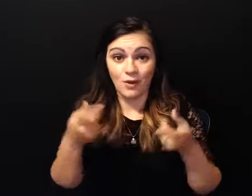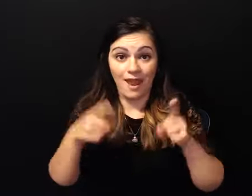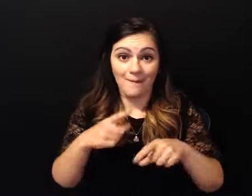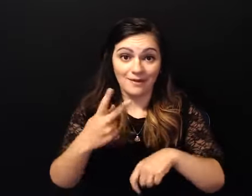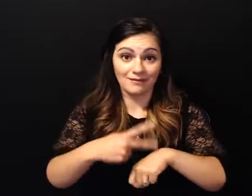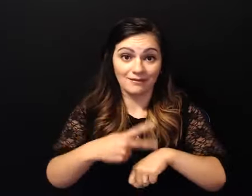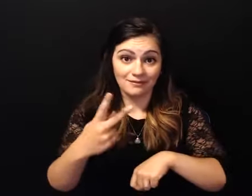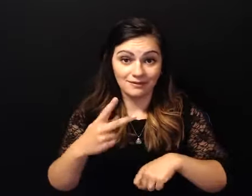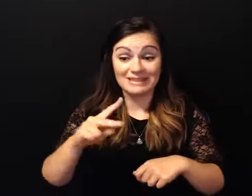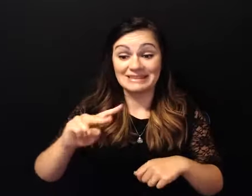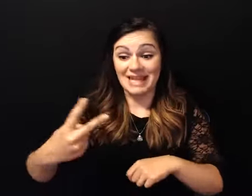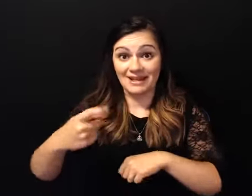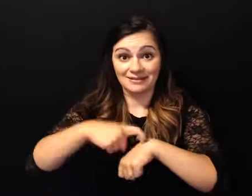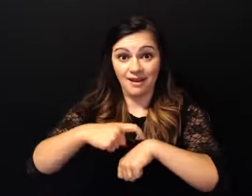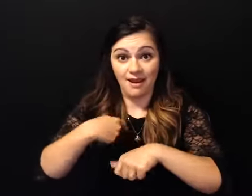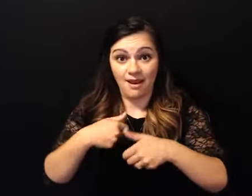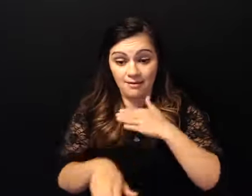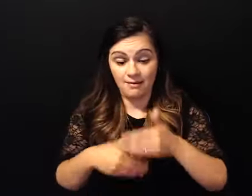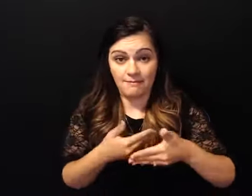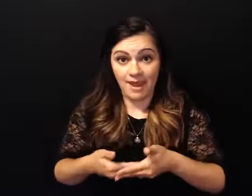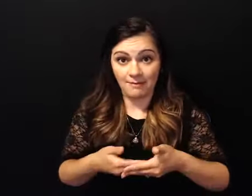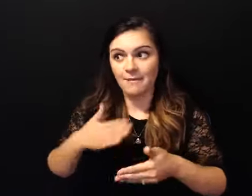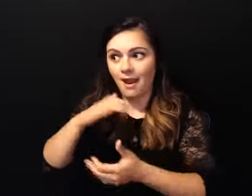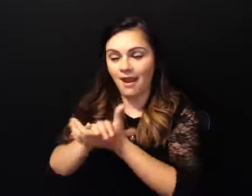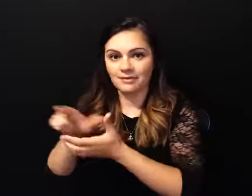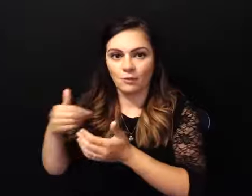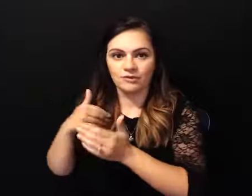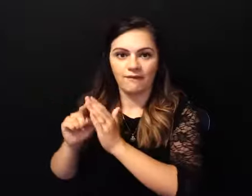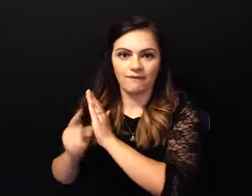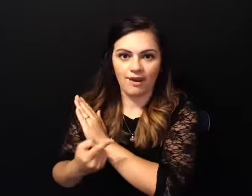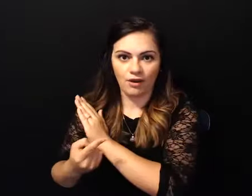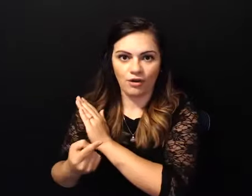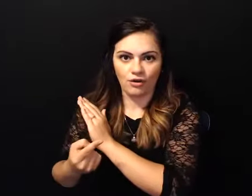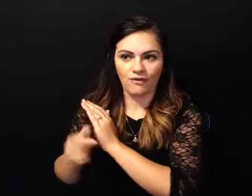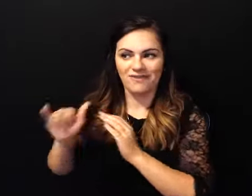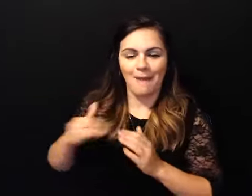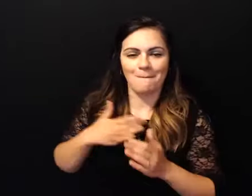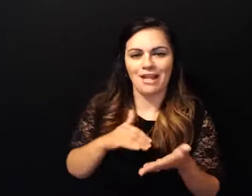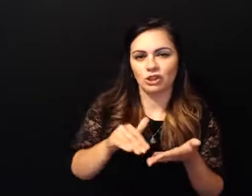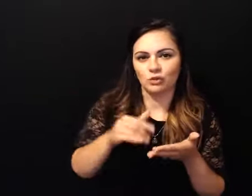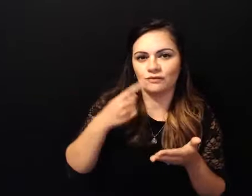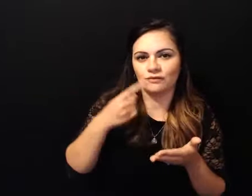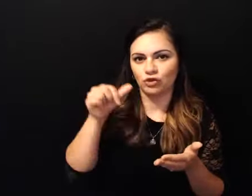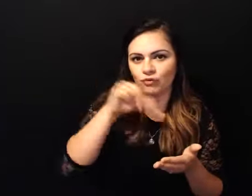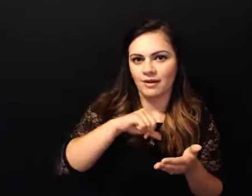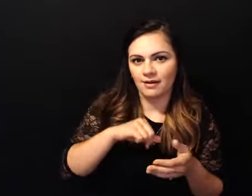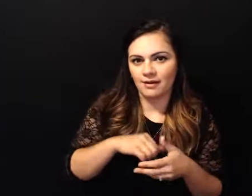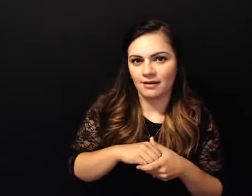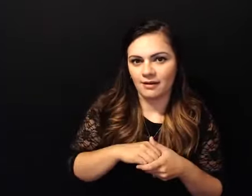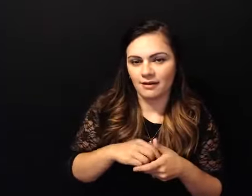and i used that it was an excuse to drink instead of praying for god to keep me clean and sober i prayed for god to make her leave and make him stay you know